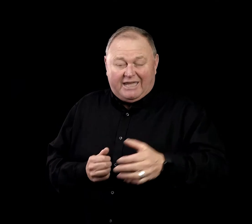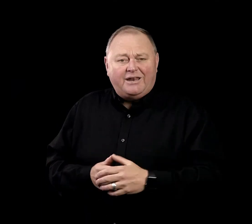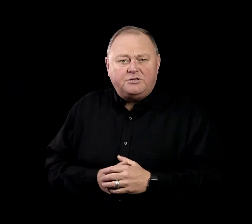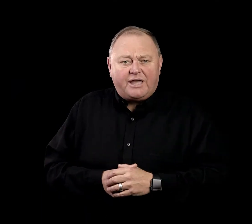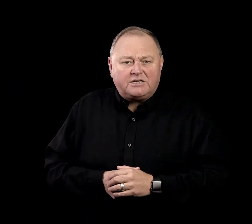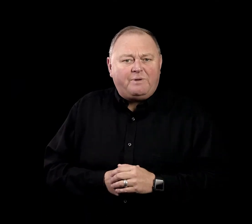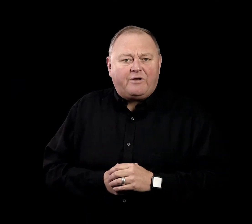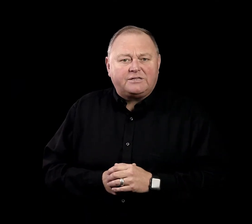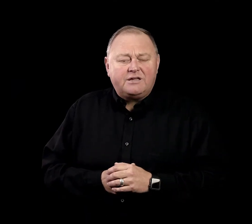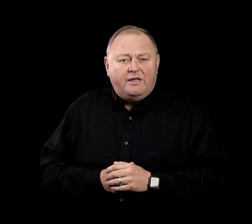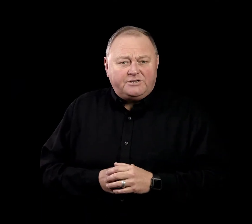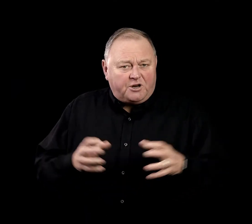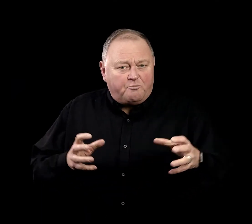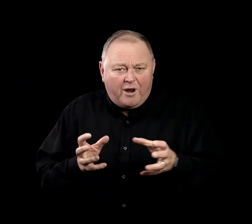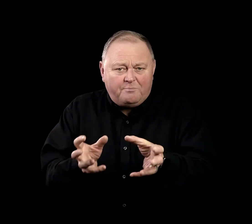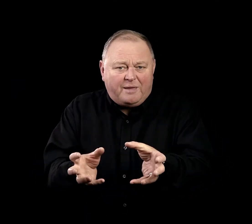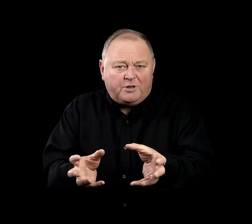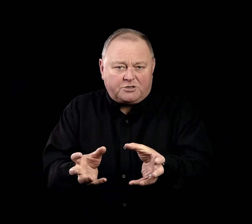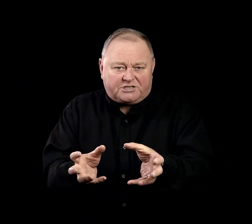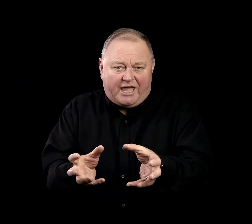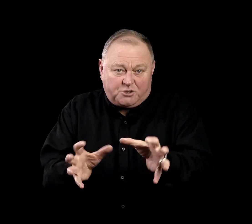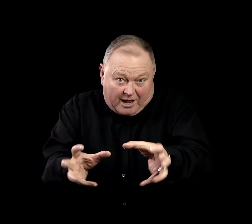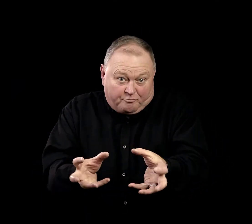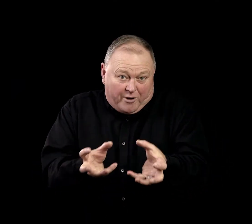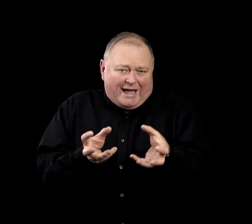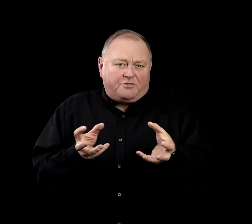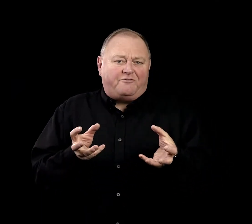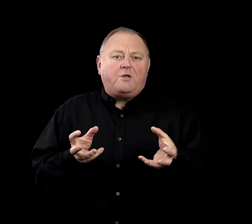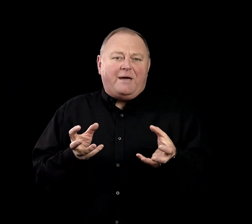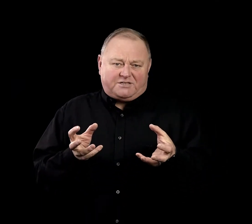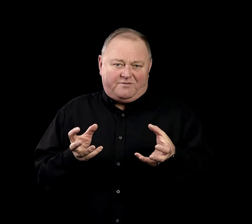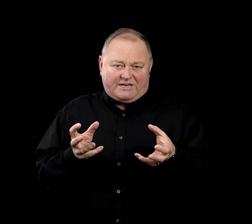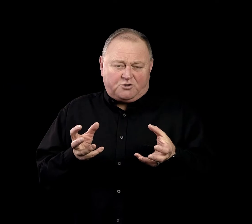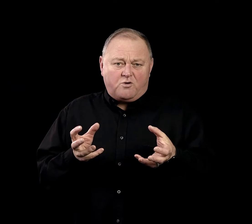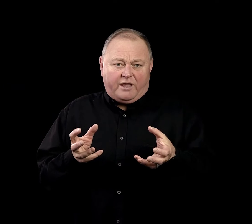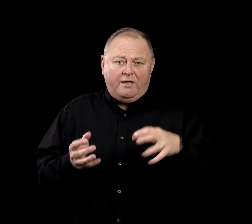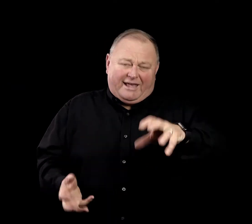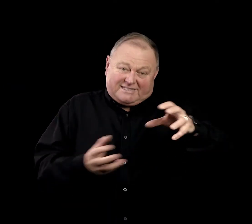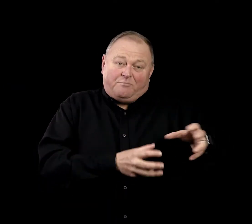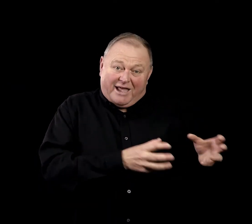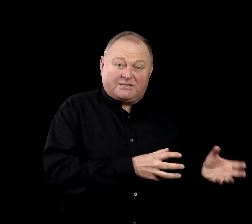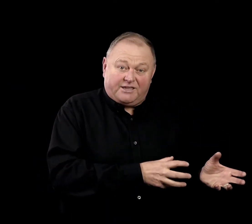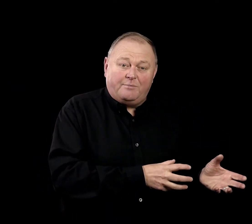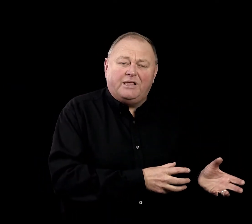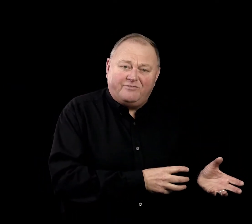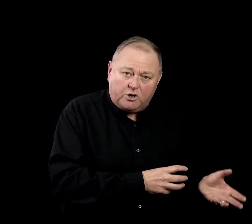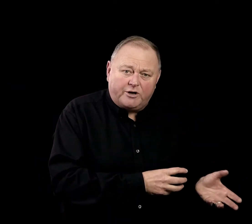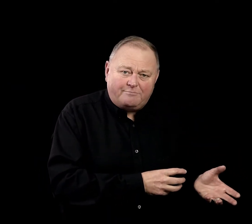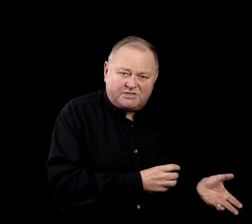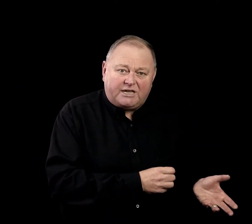keynoting experience. So to bring people onto stage and bring out the very best of their story is something else that I believe a good MC